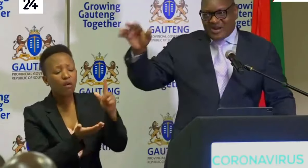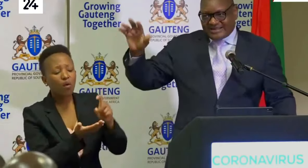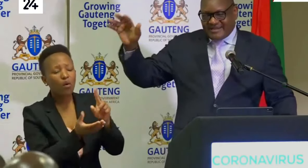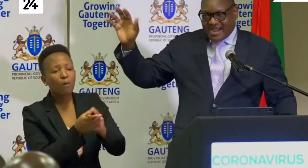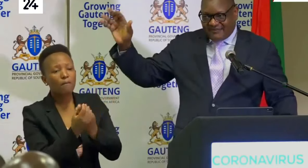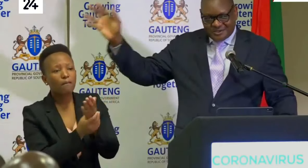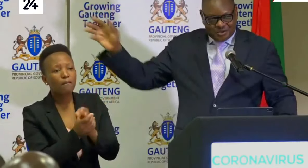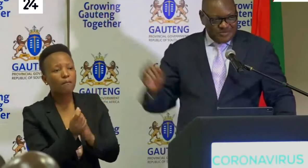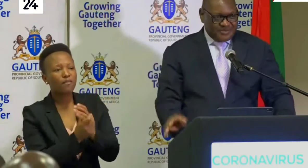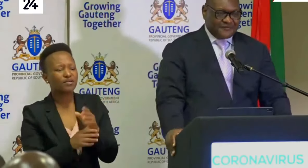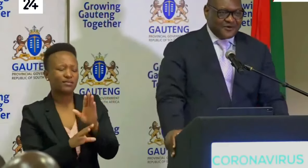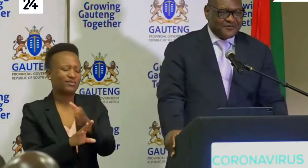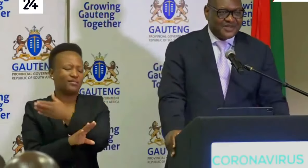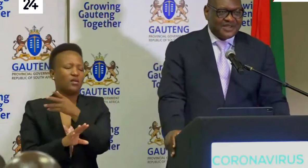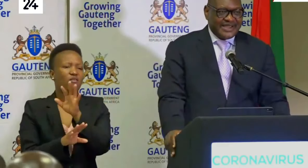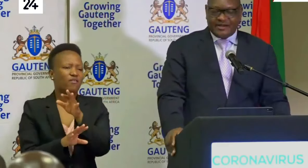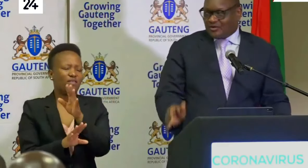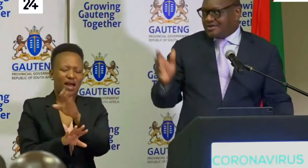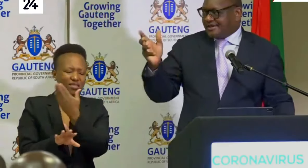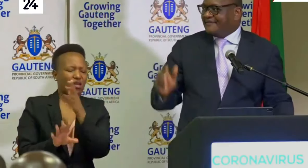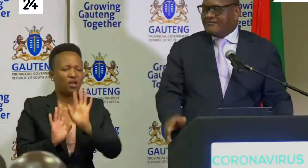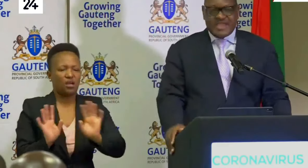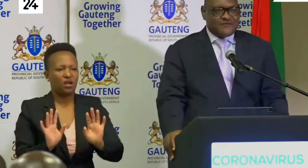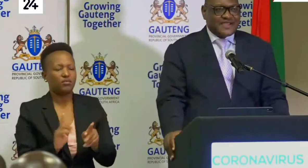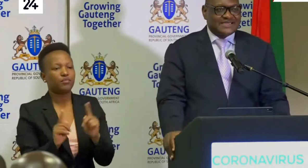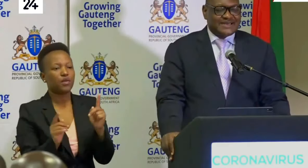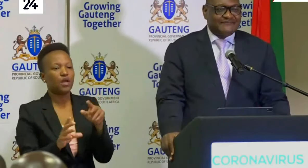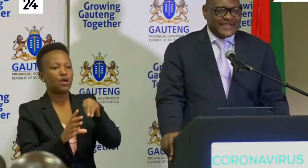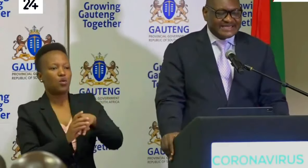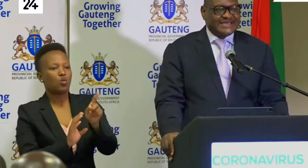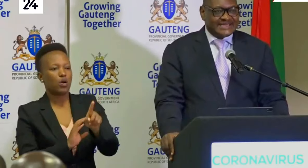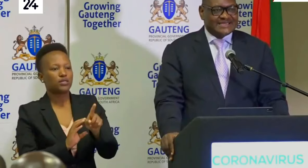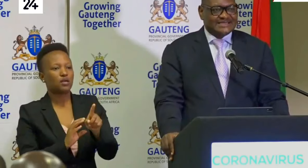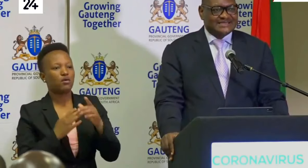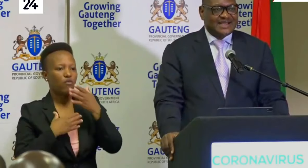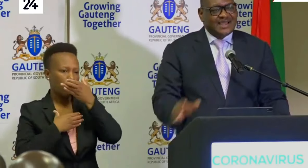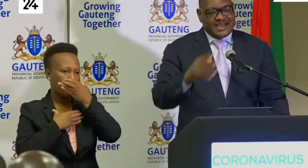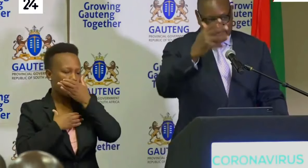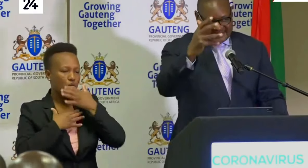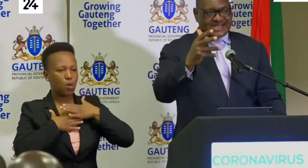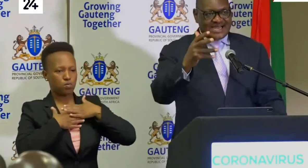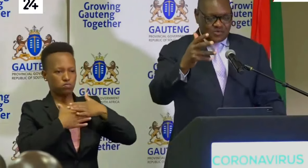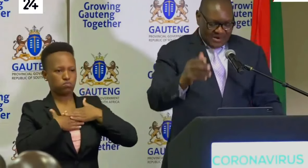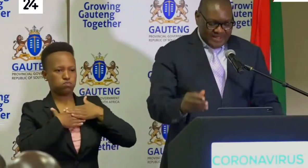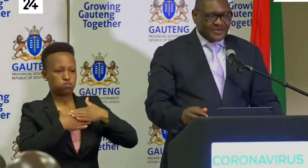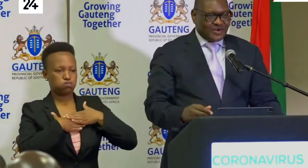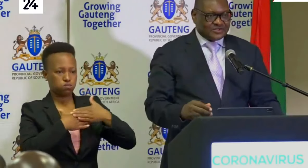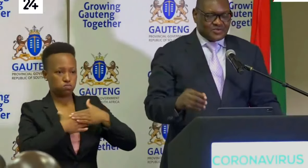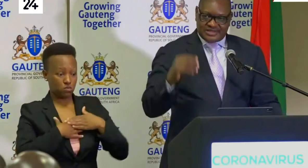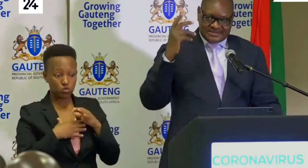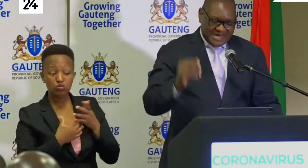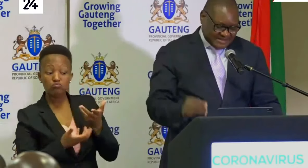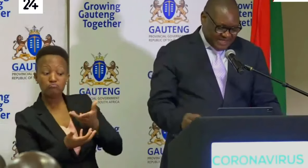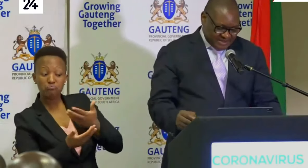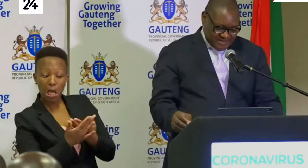from what they may have been doing before, including manufacturing ventilators. In this regard, we are working also